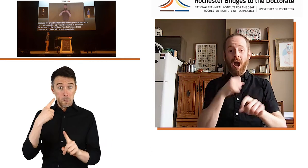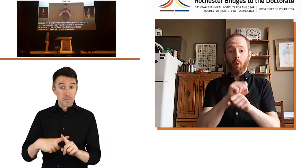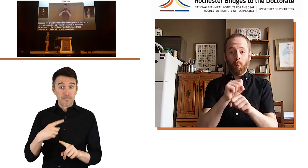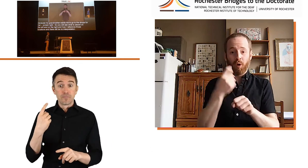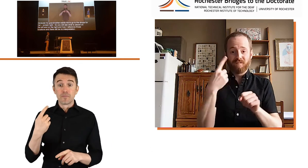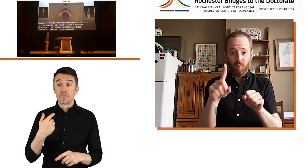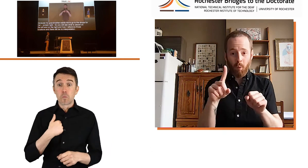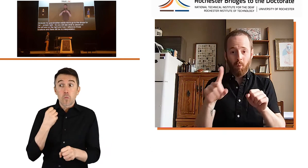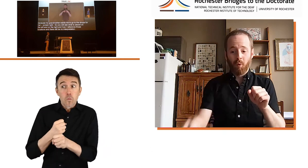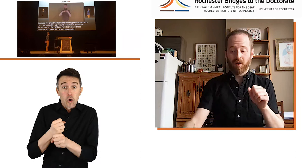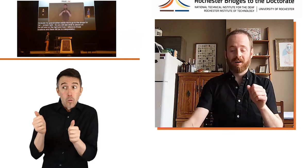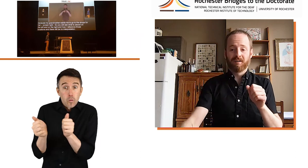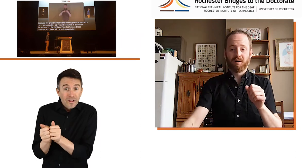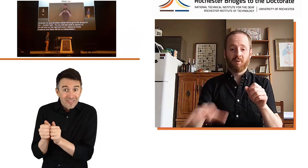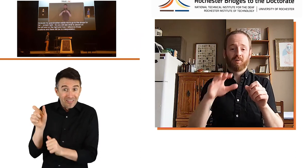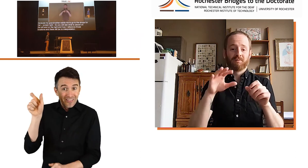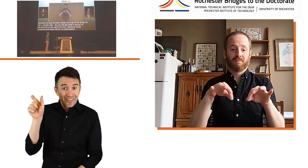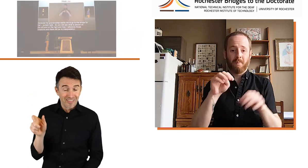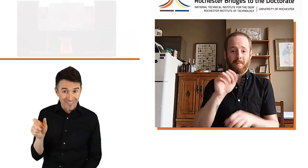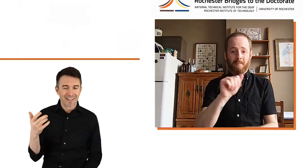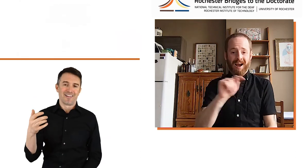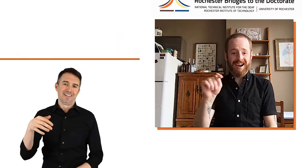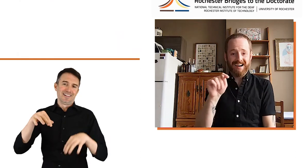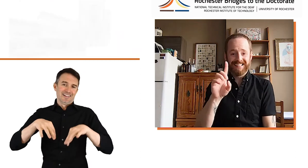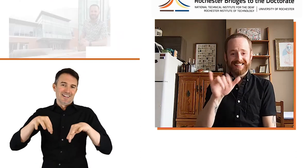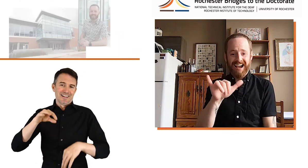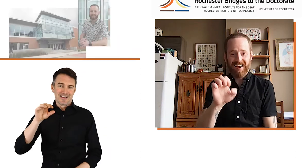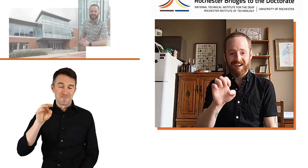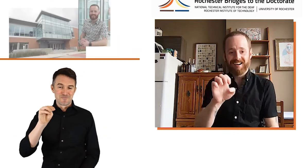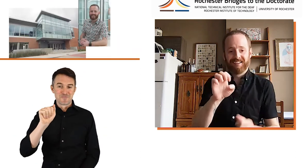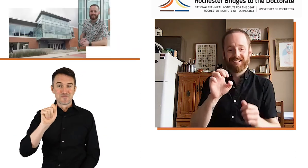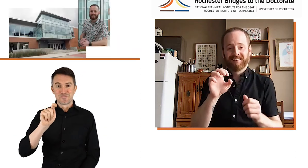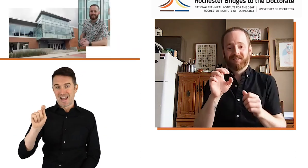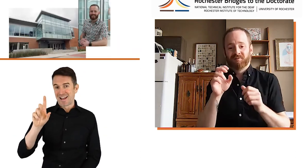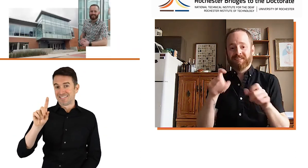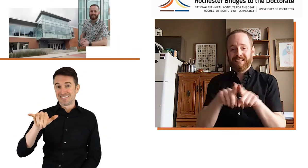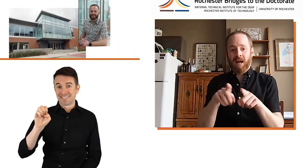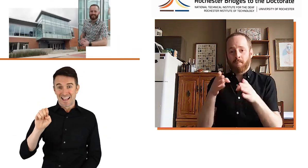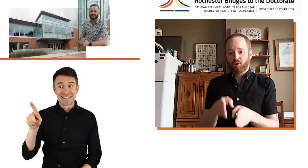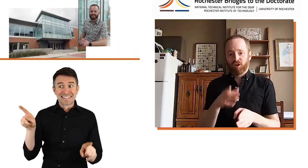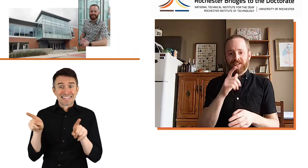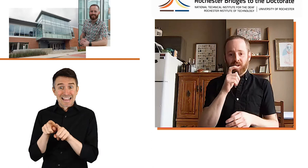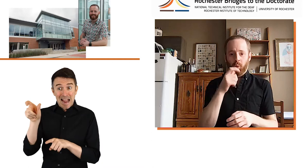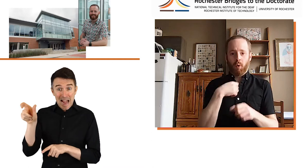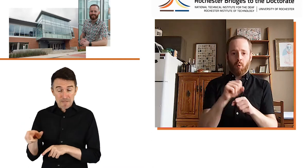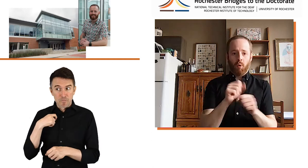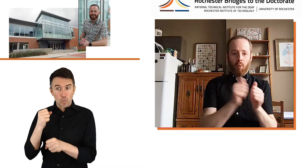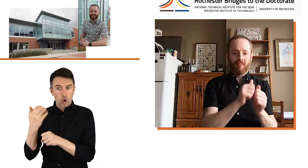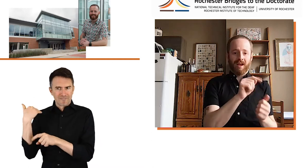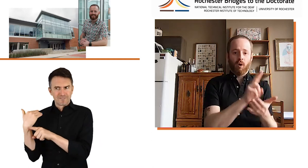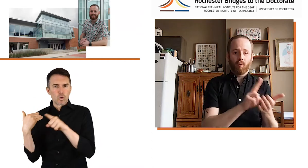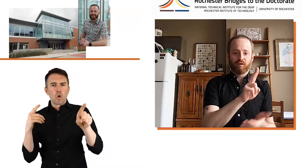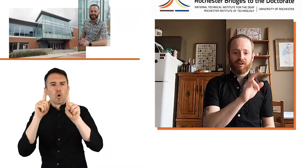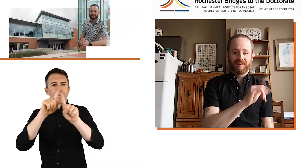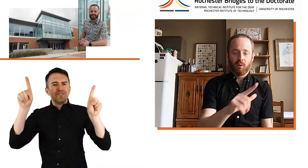was I returning to RIT, but the person who I returned to work with was Matt Dye. And Matt Dye, of course, was the